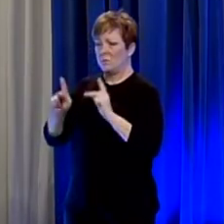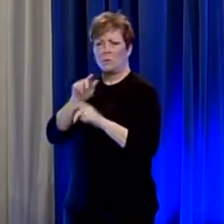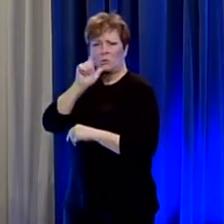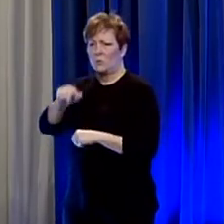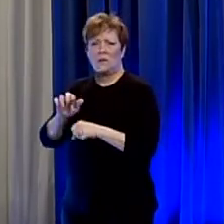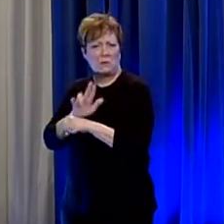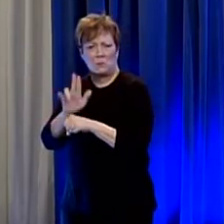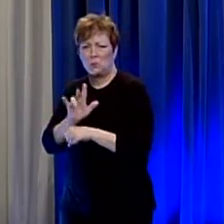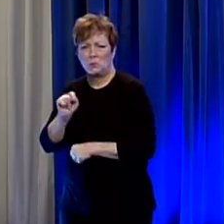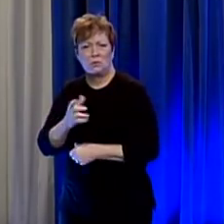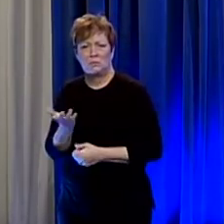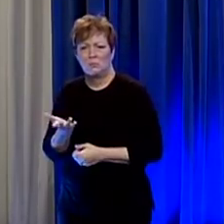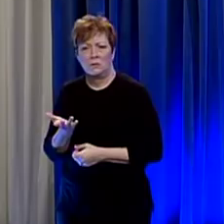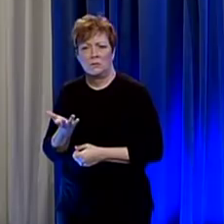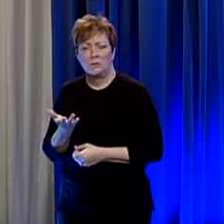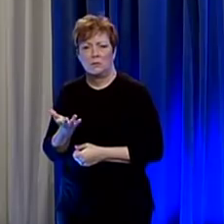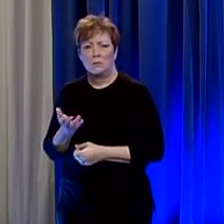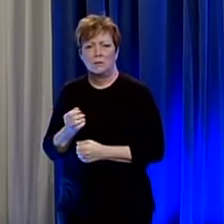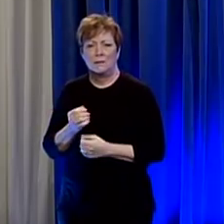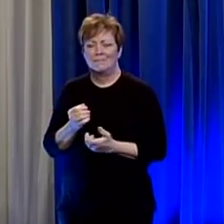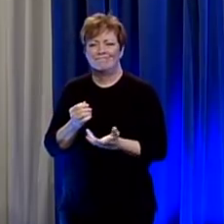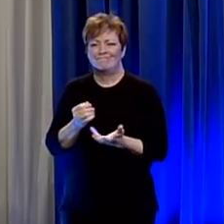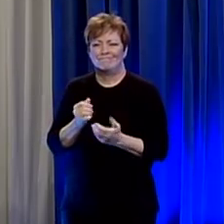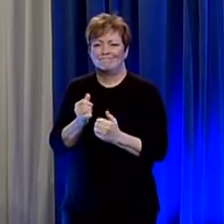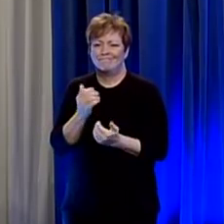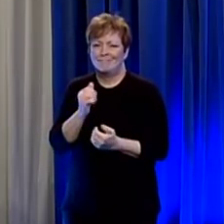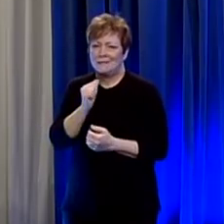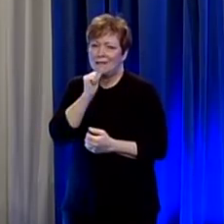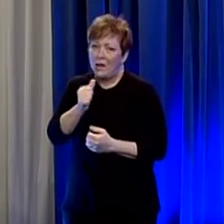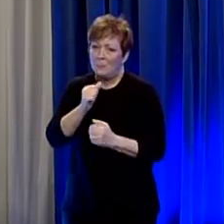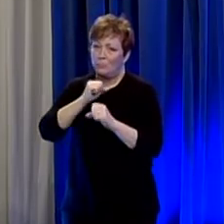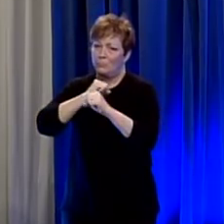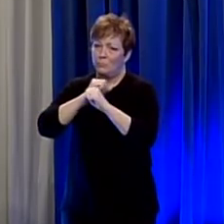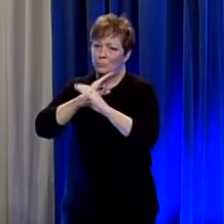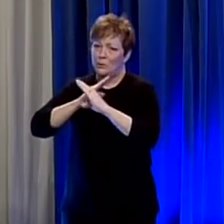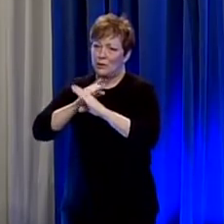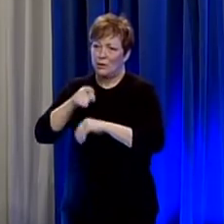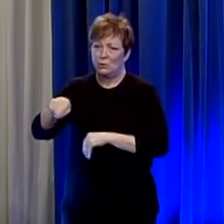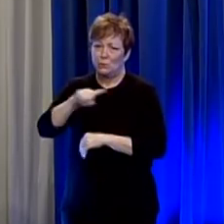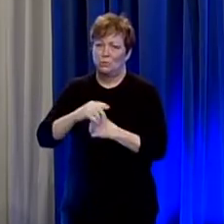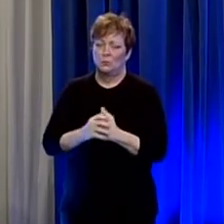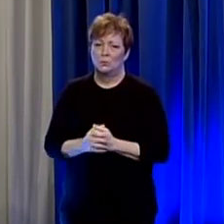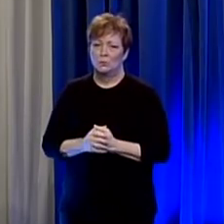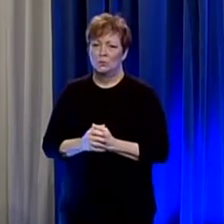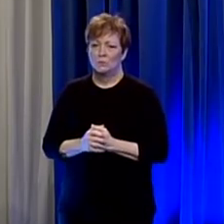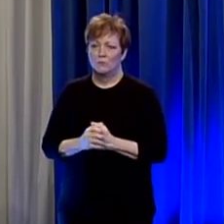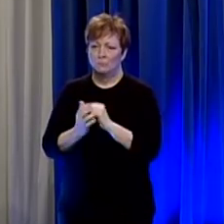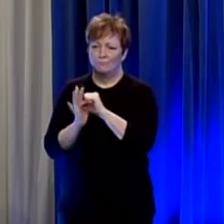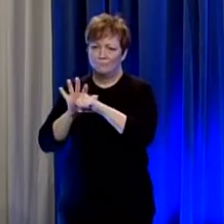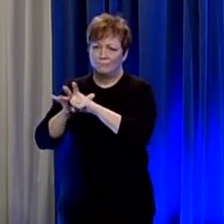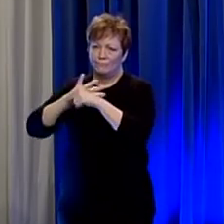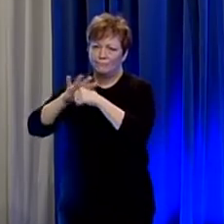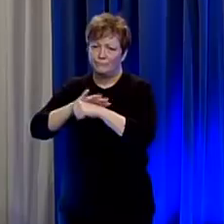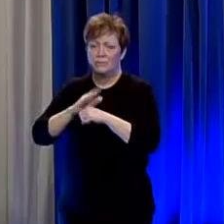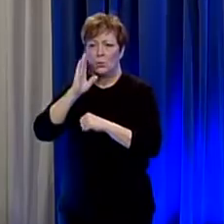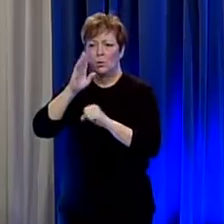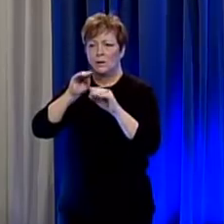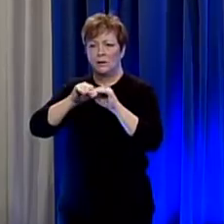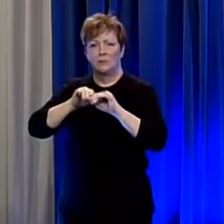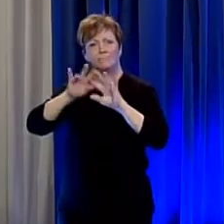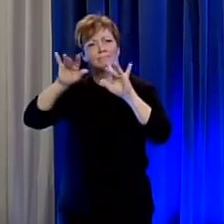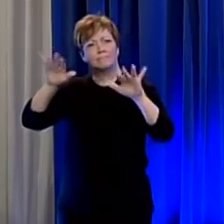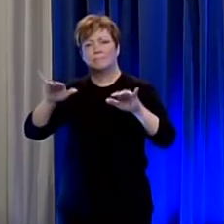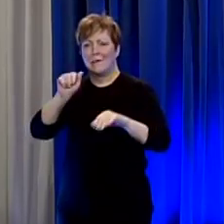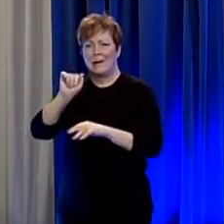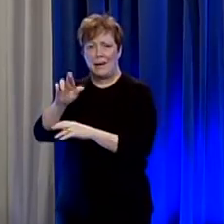there's no reason to think that they will protect you from a case of covet 19 which can be transmitted through the airborne